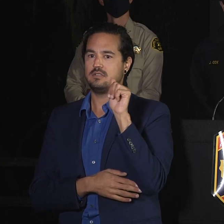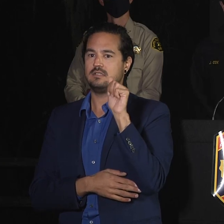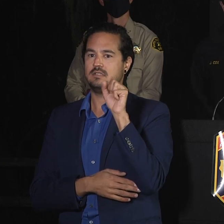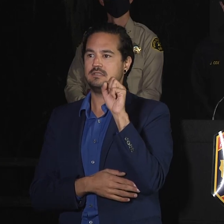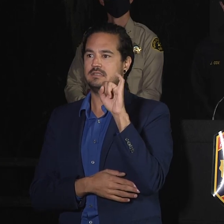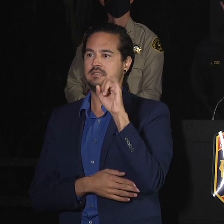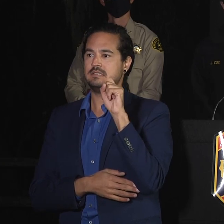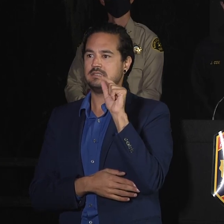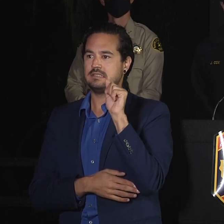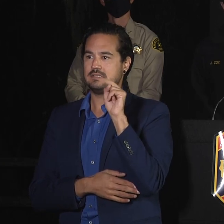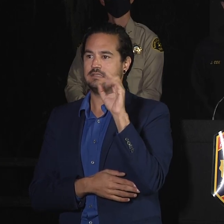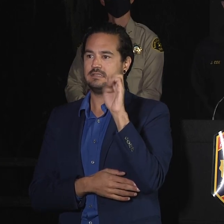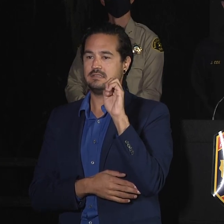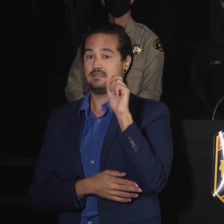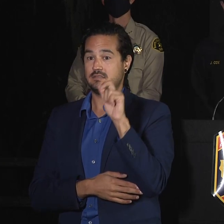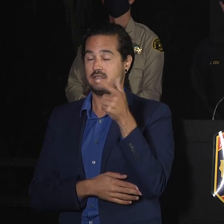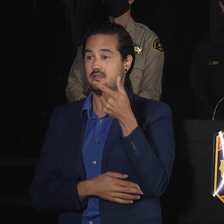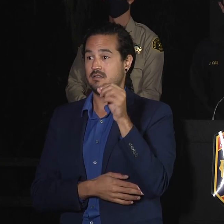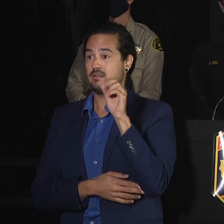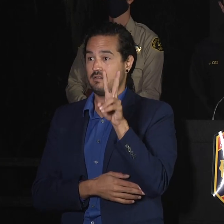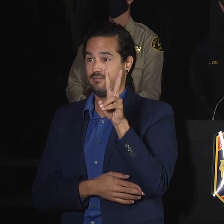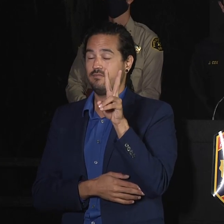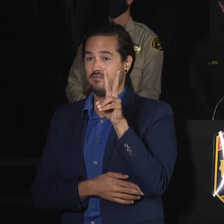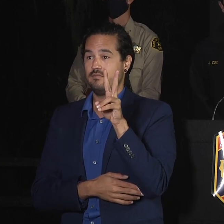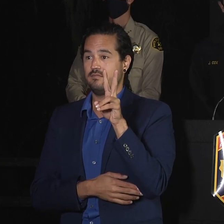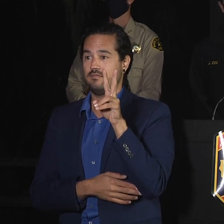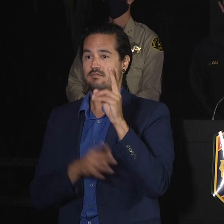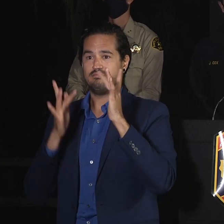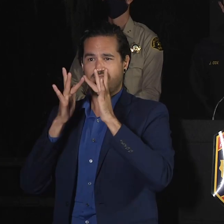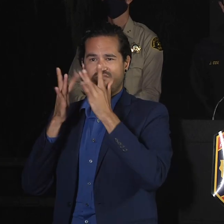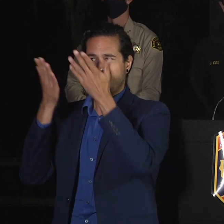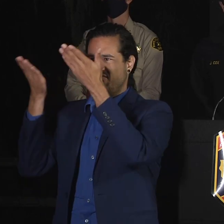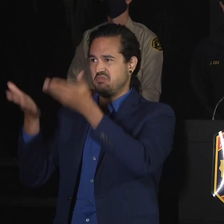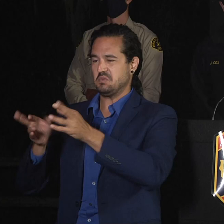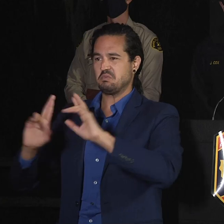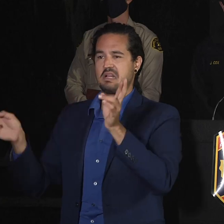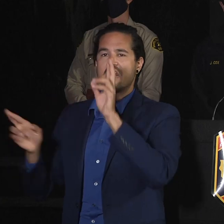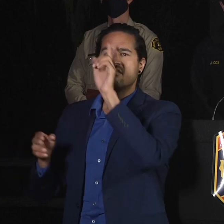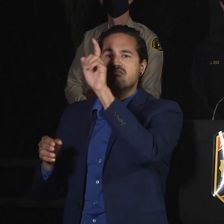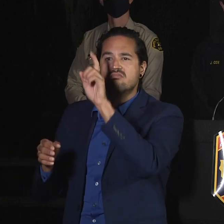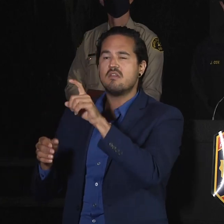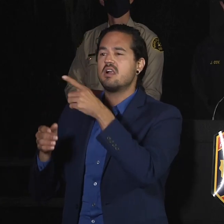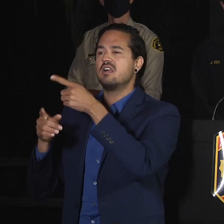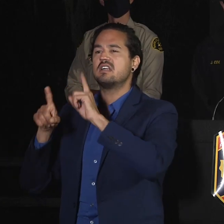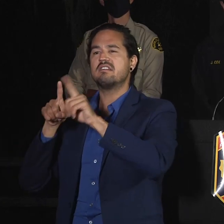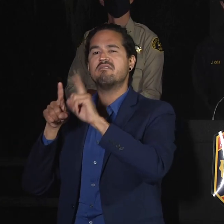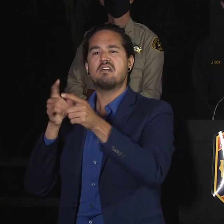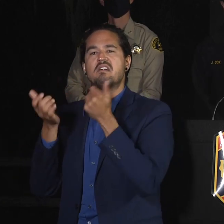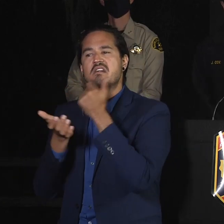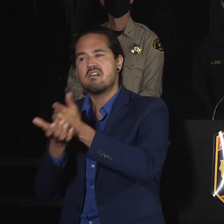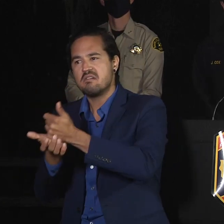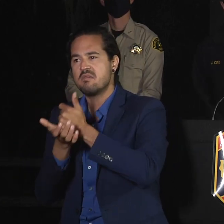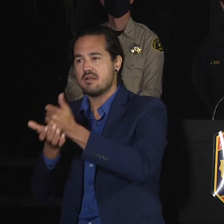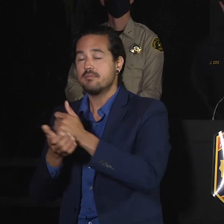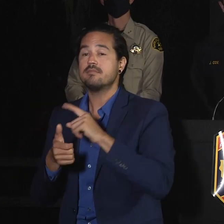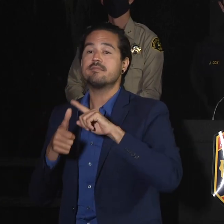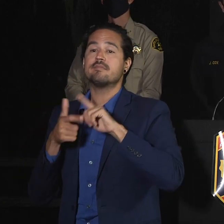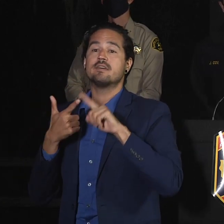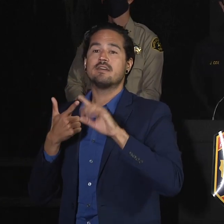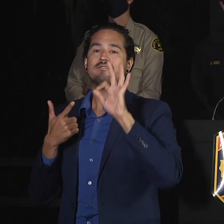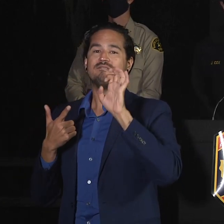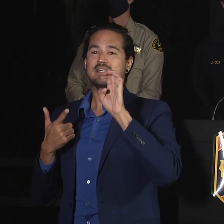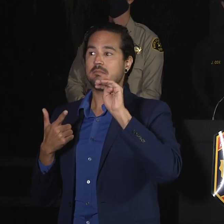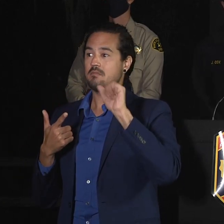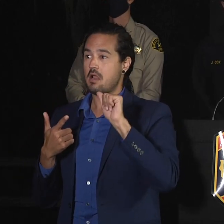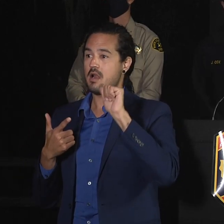There's a lot of resources available to you to start that process for the recovery side. You can also download the FEMA app. That will